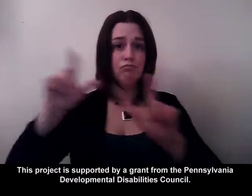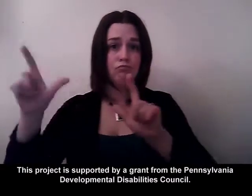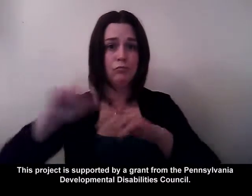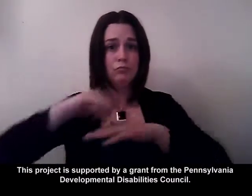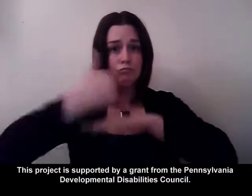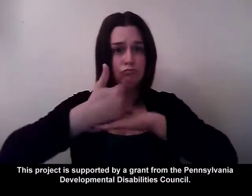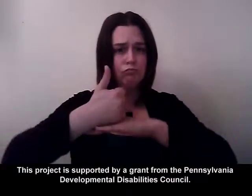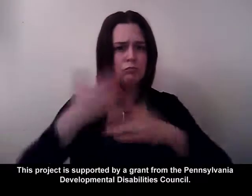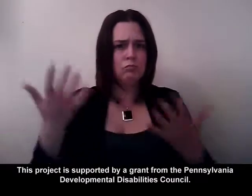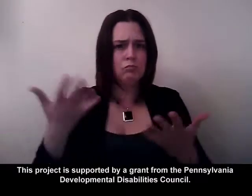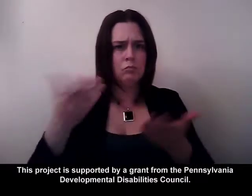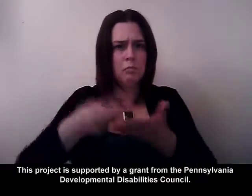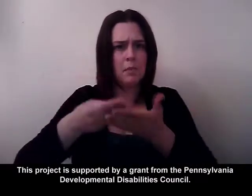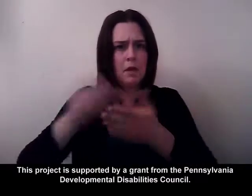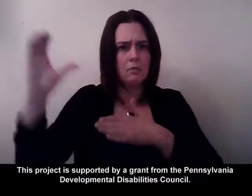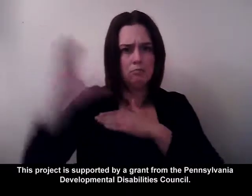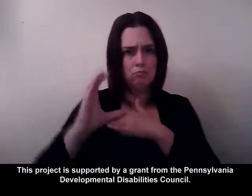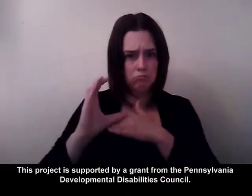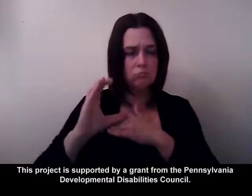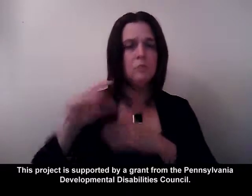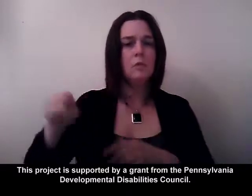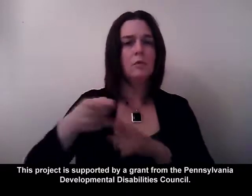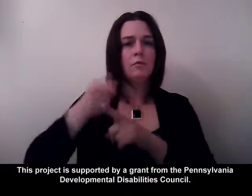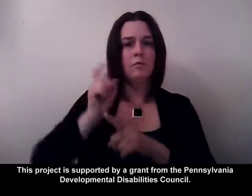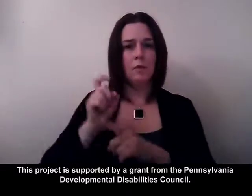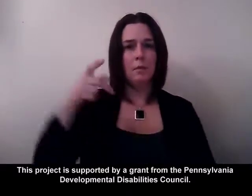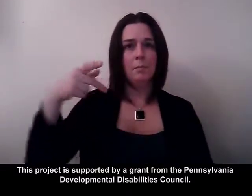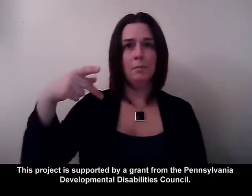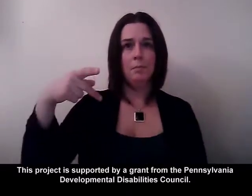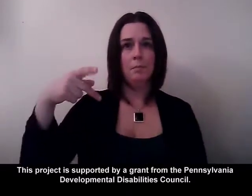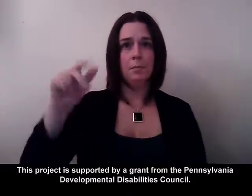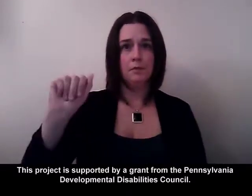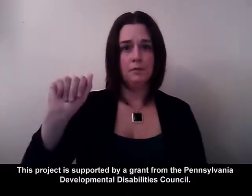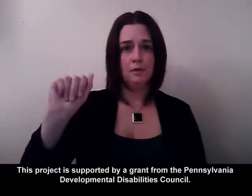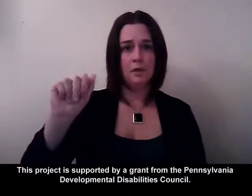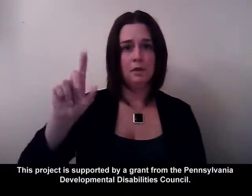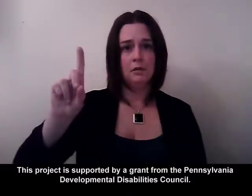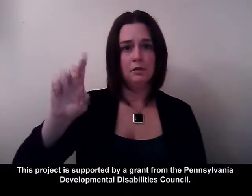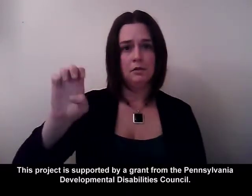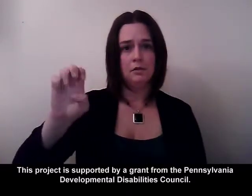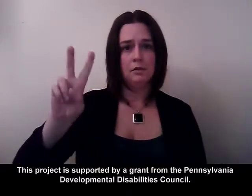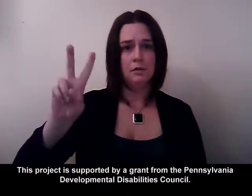This project is supported by a grant from the Pennsylvania Developmental Disabilities Council.